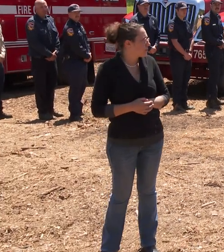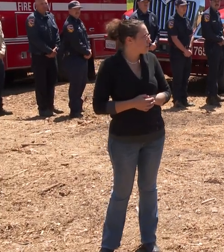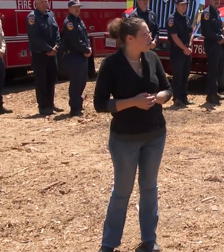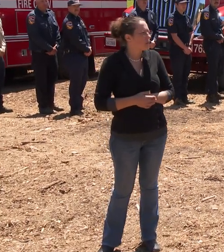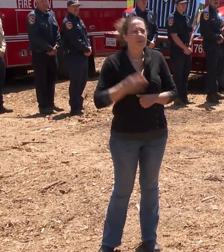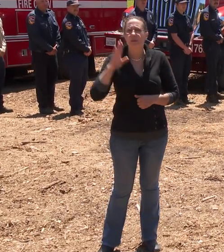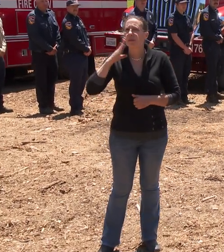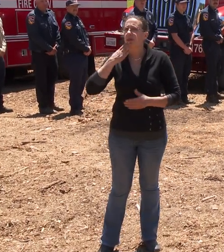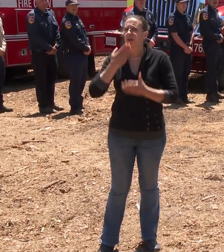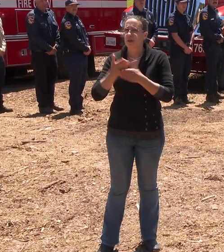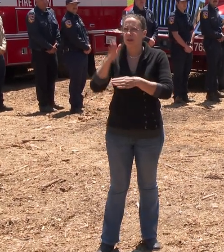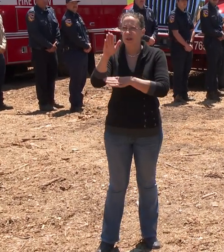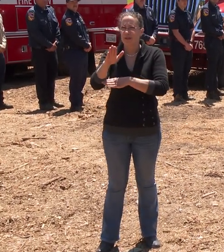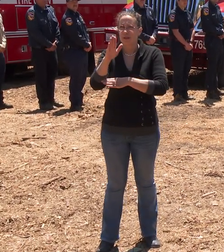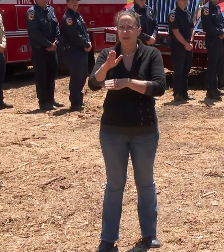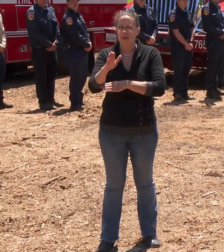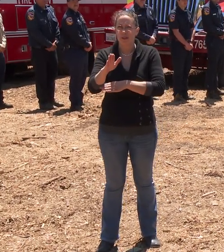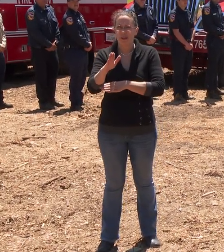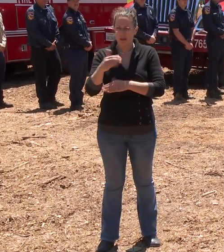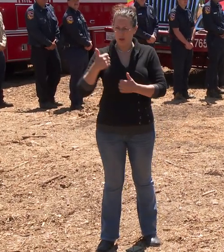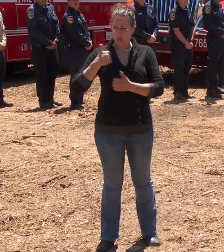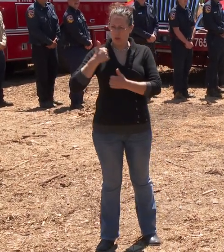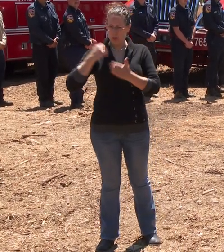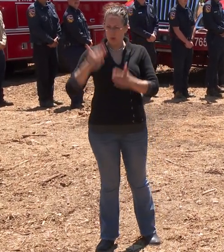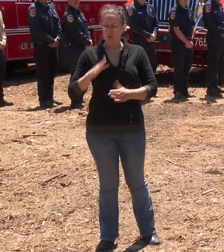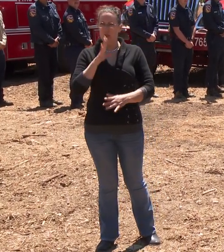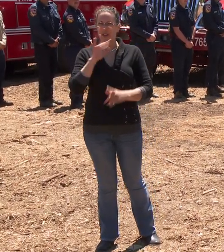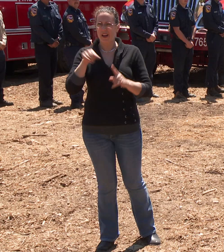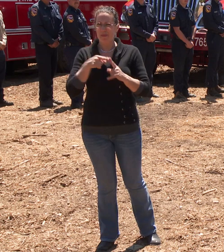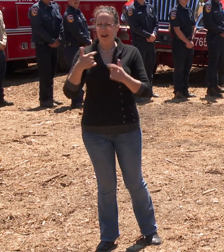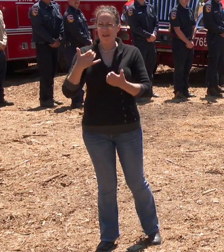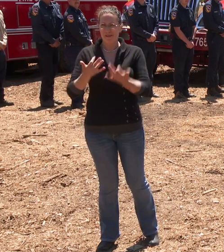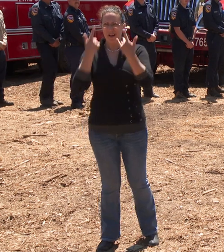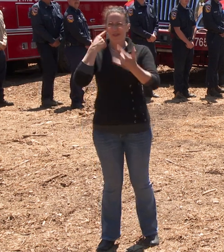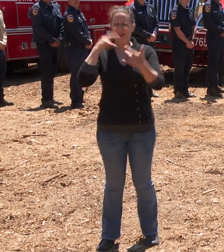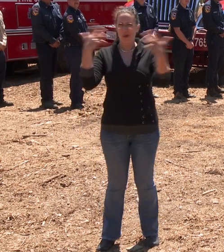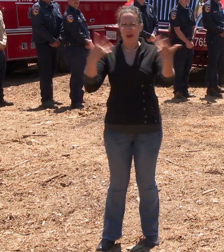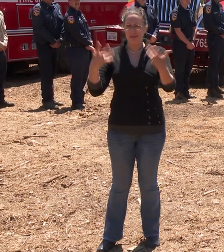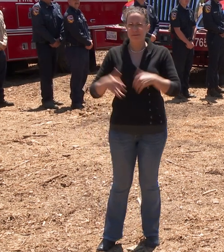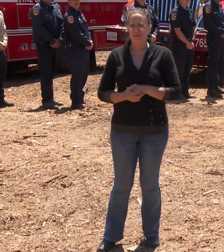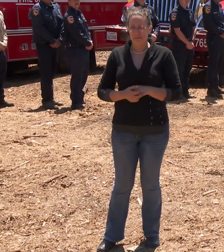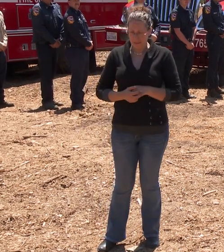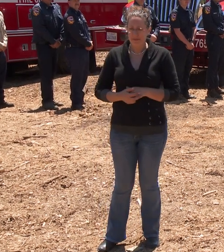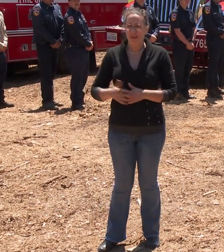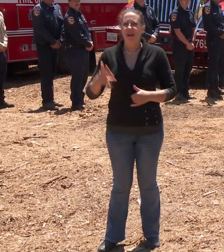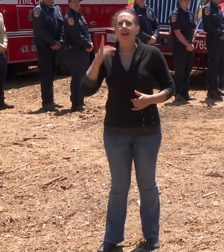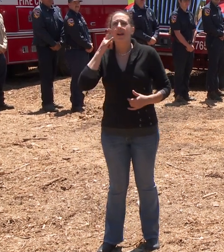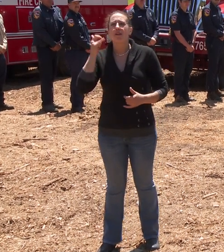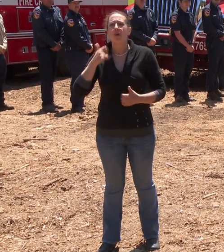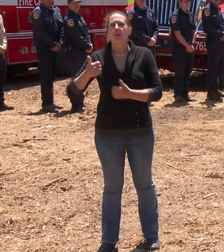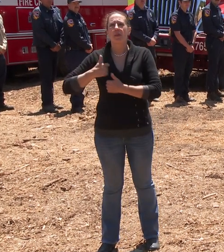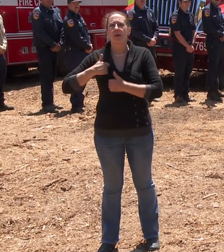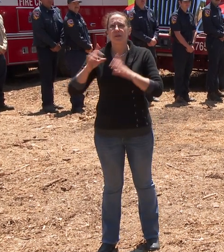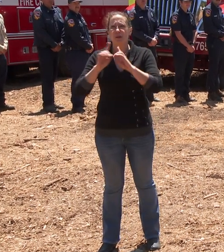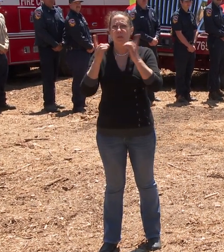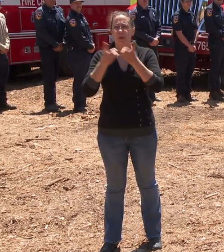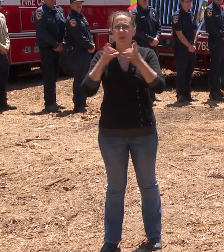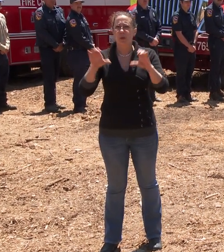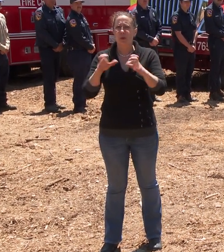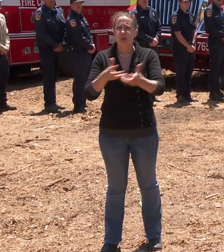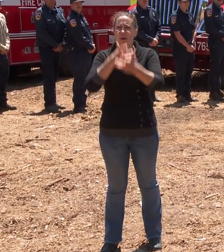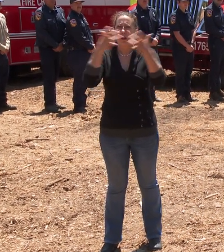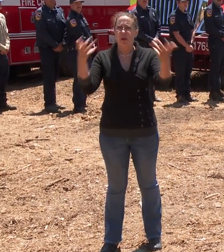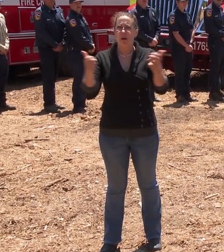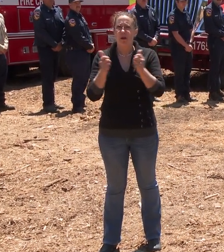Good afternoon. You're probably wondering why you got a soldier here talking about fires. Well, the California Military Department does a lot in partnership with